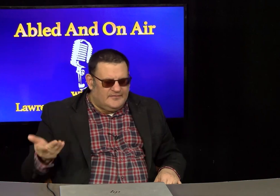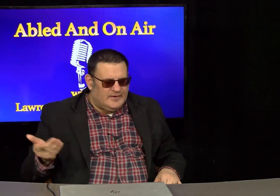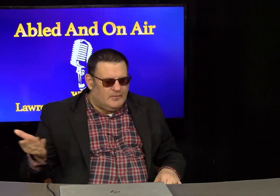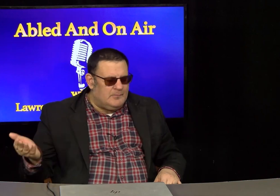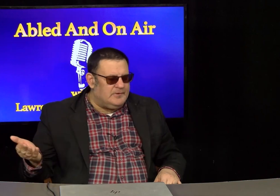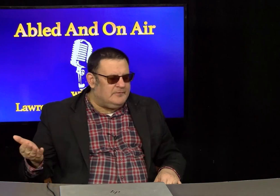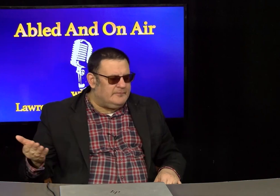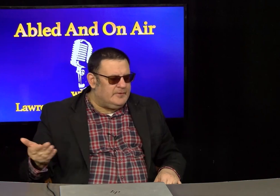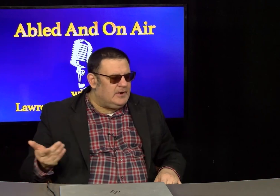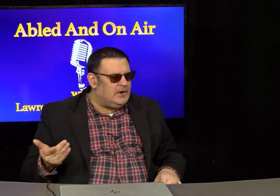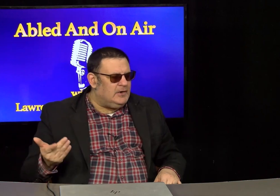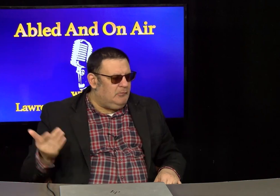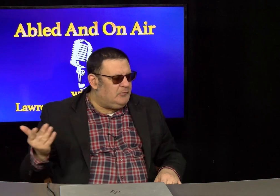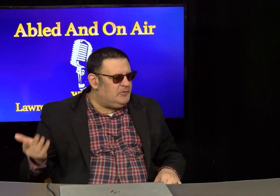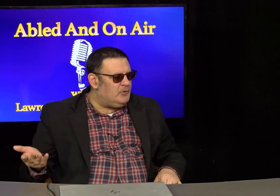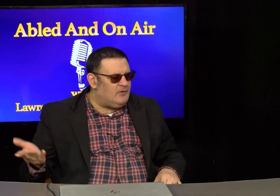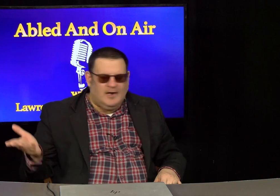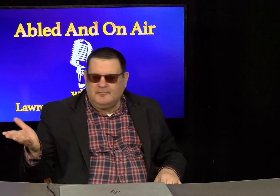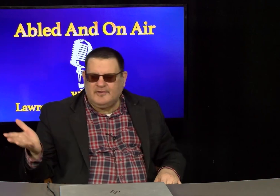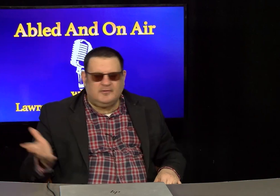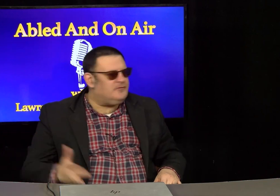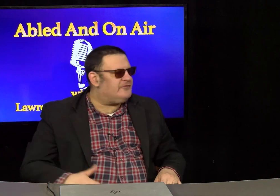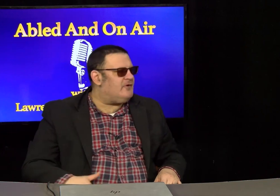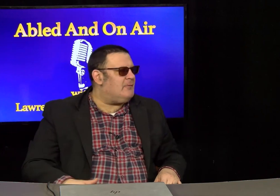the equipment, uh, program that you're describing?